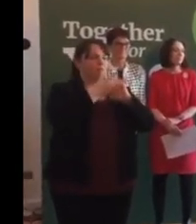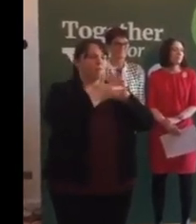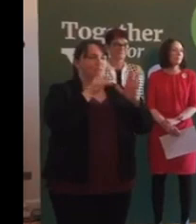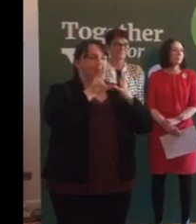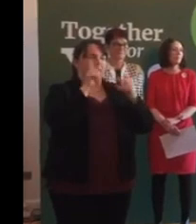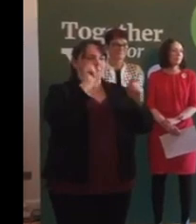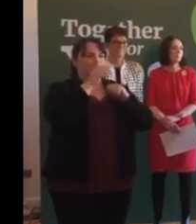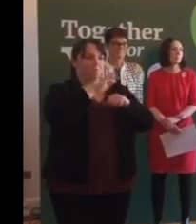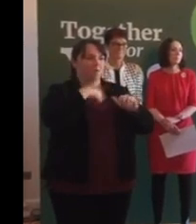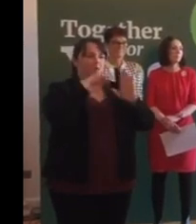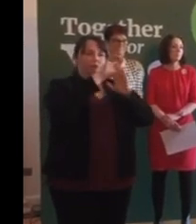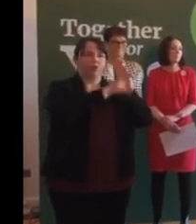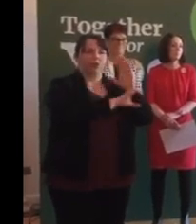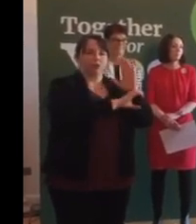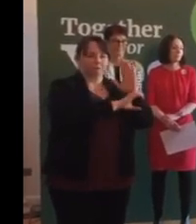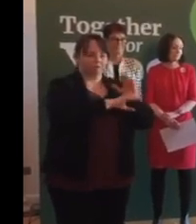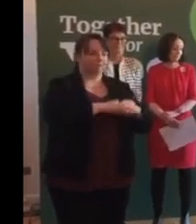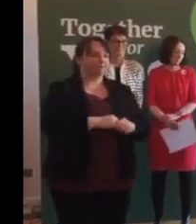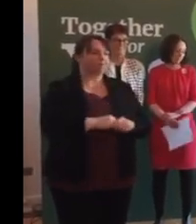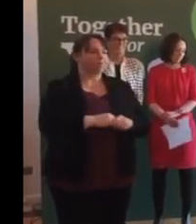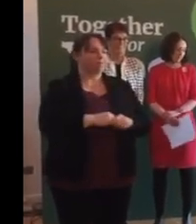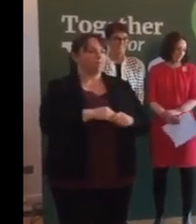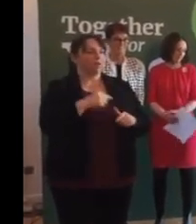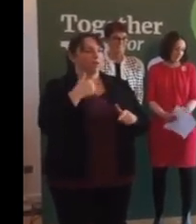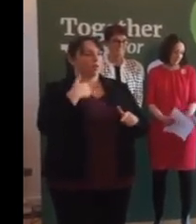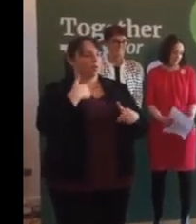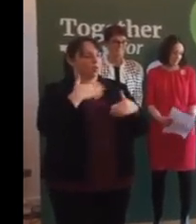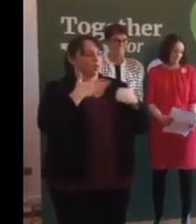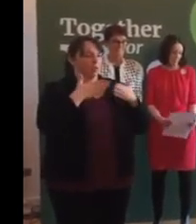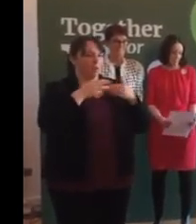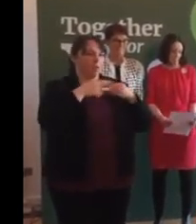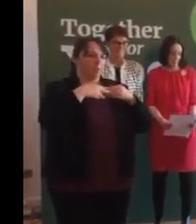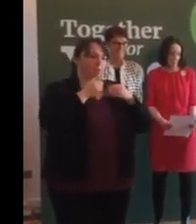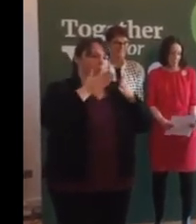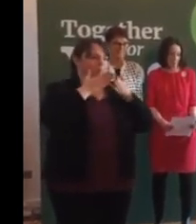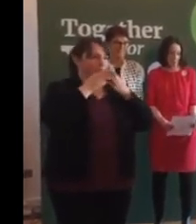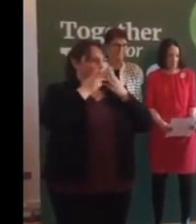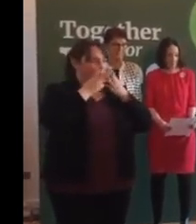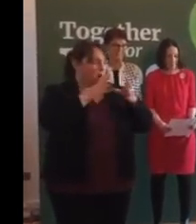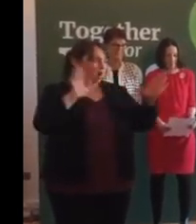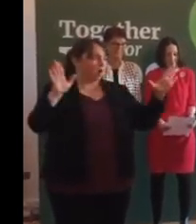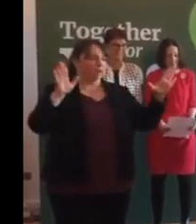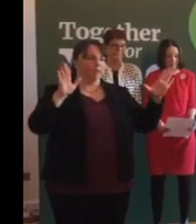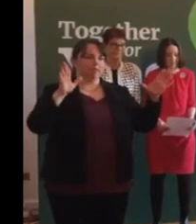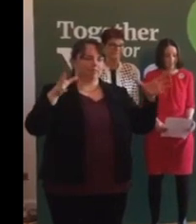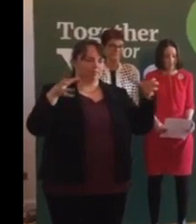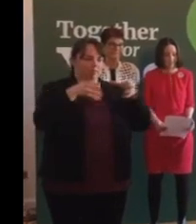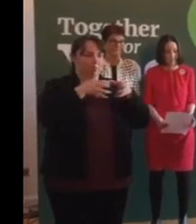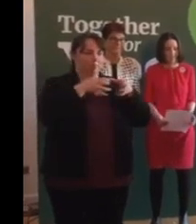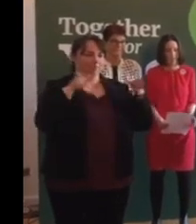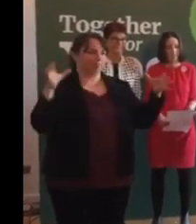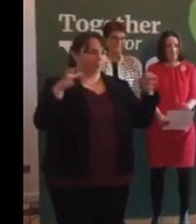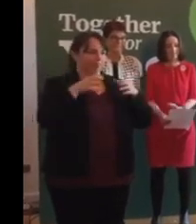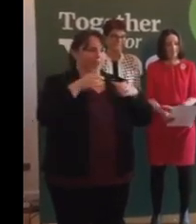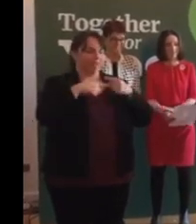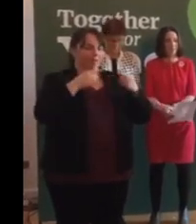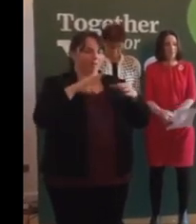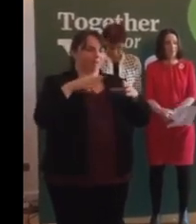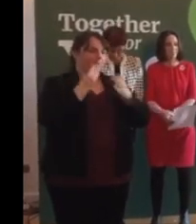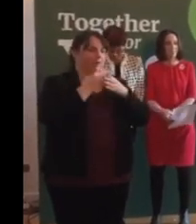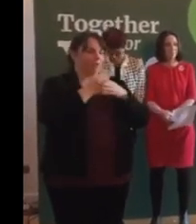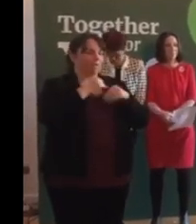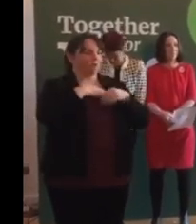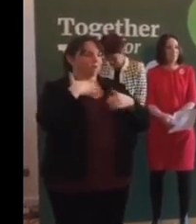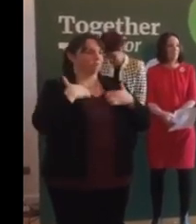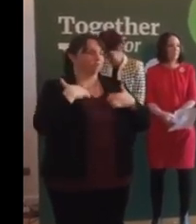from our Constitution. We are the broadest platform ever assembled to create a more compassionate Ireland that cares for its